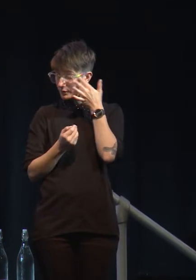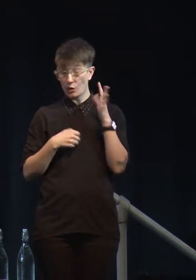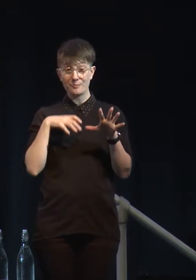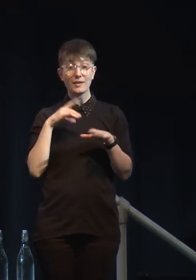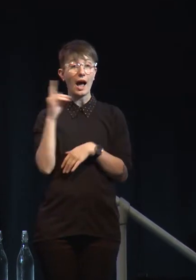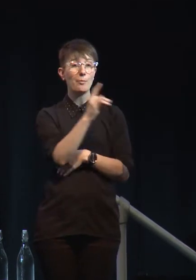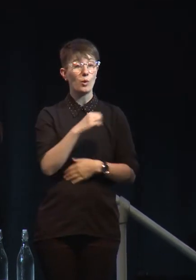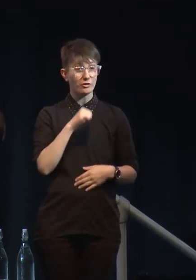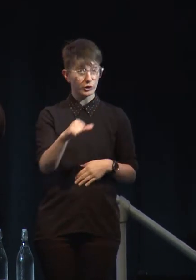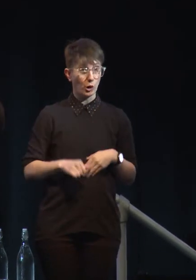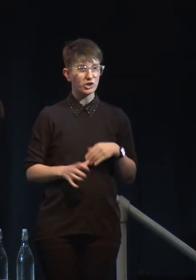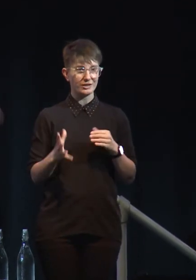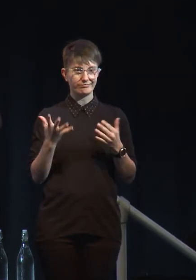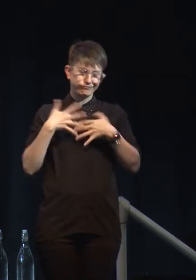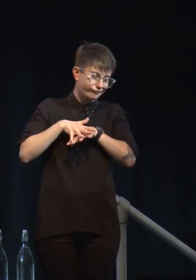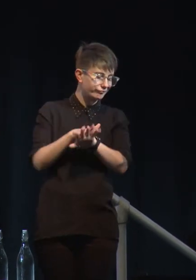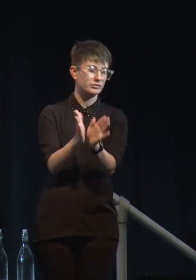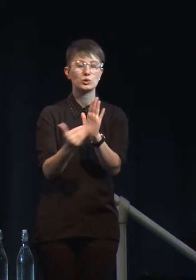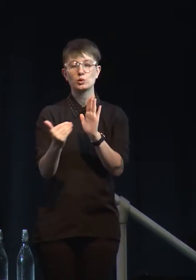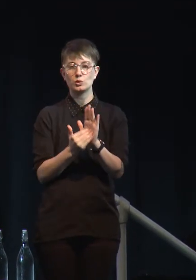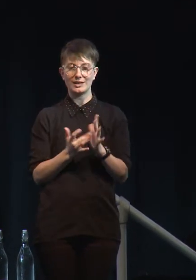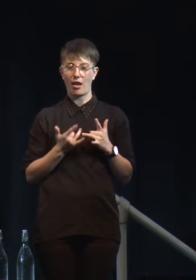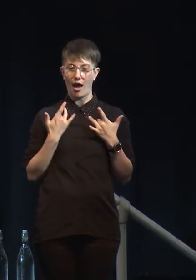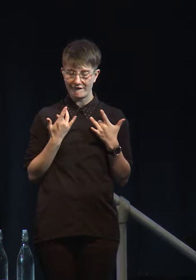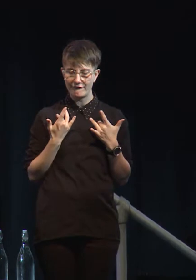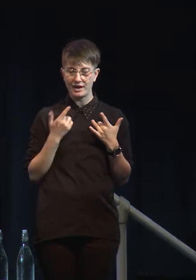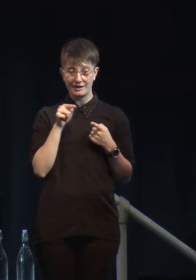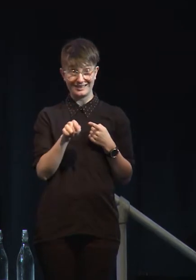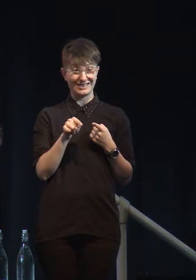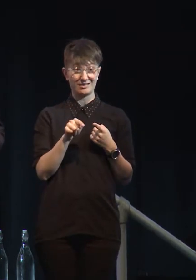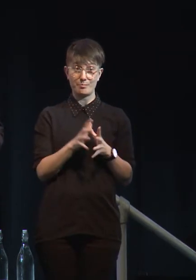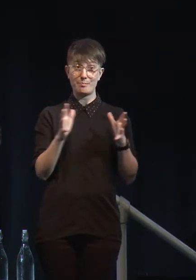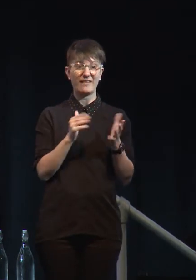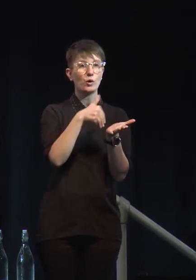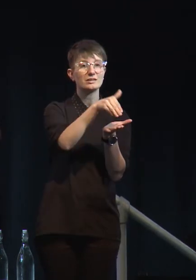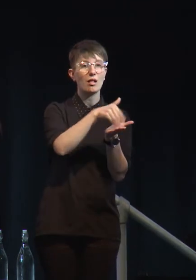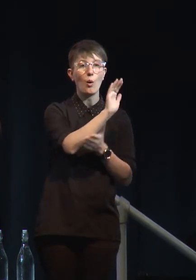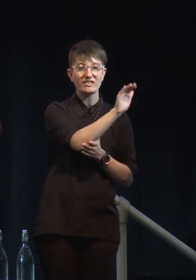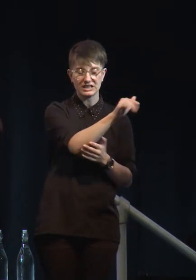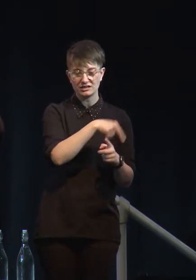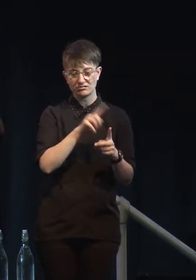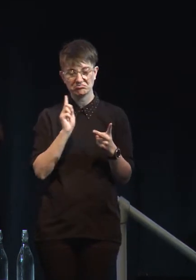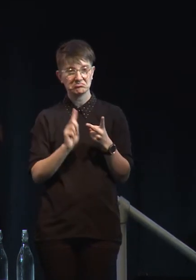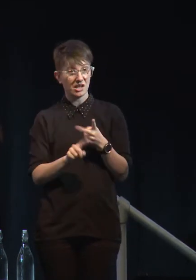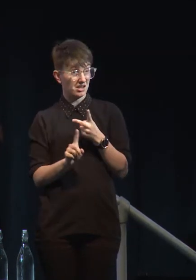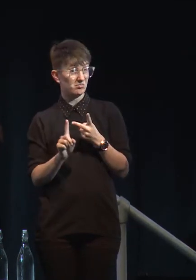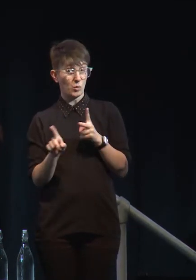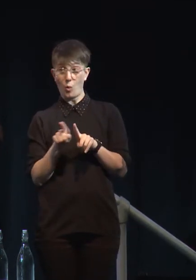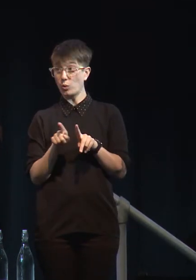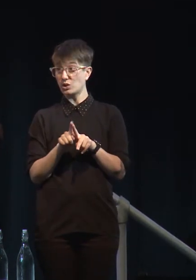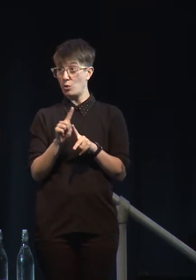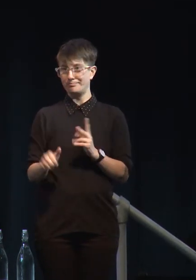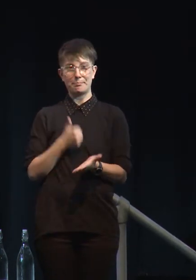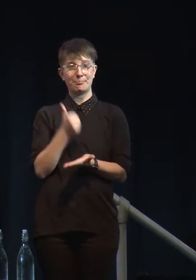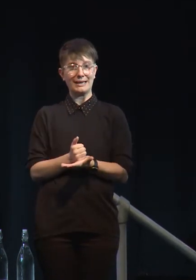of life here. And not only is it the biggest export sector, but it's also kind of the basis for consumption